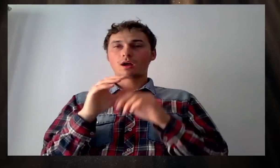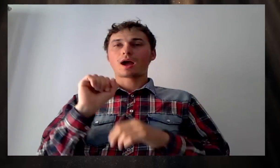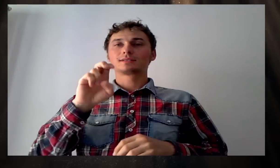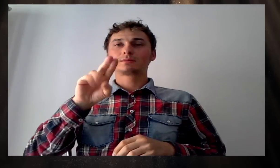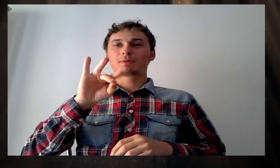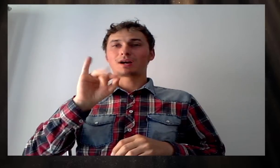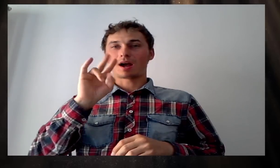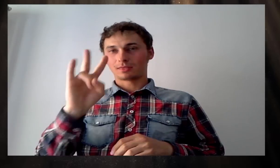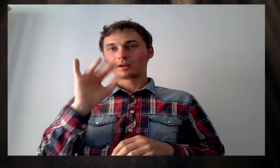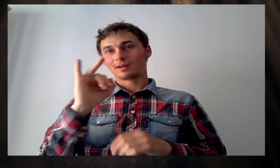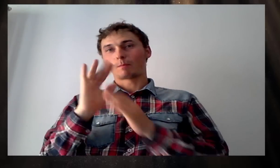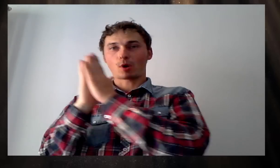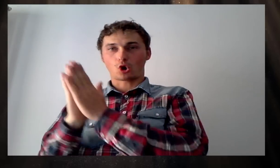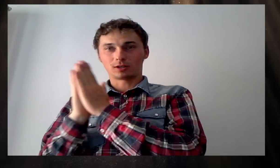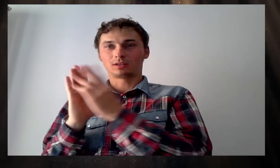I like EU